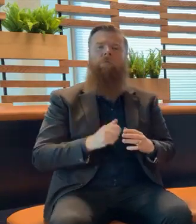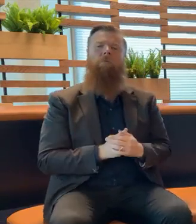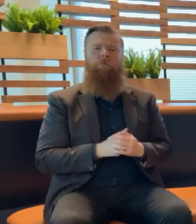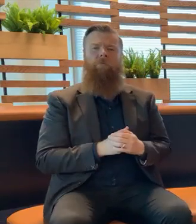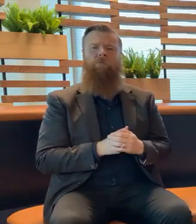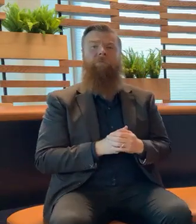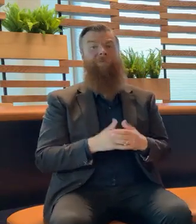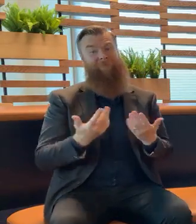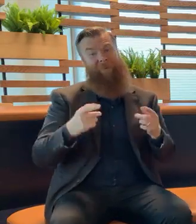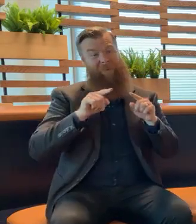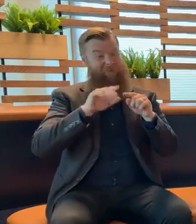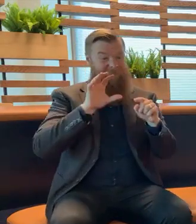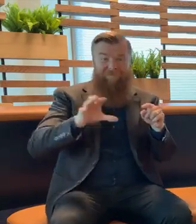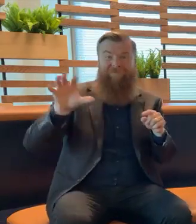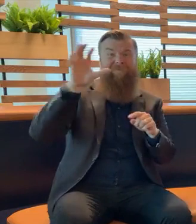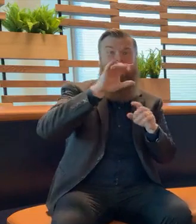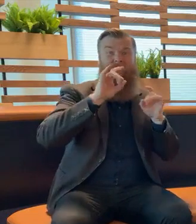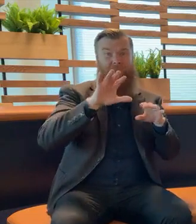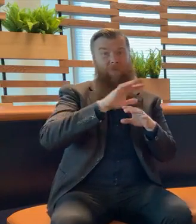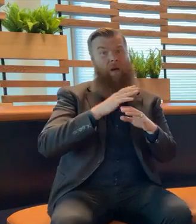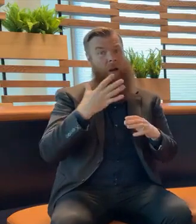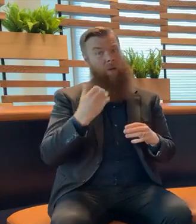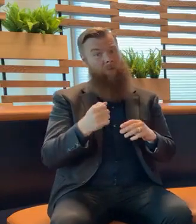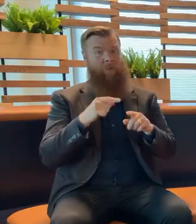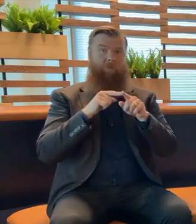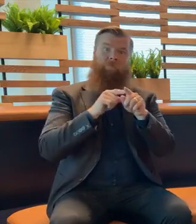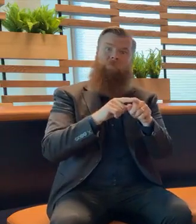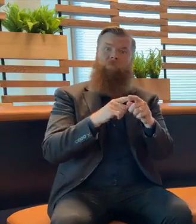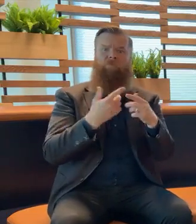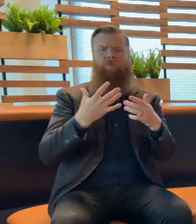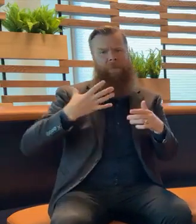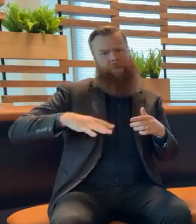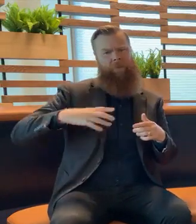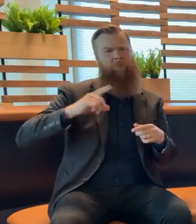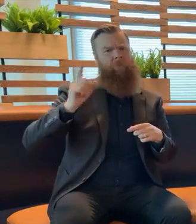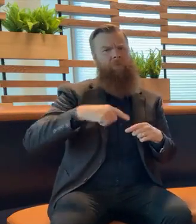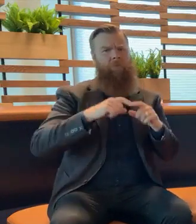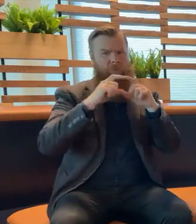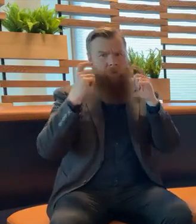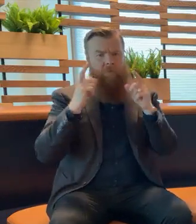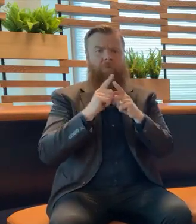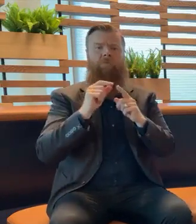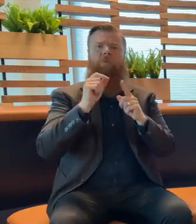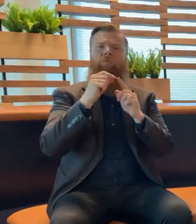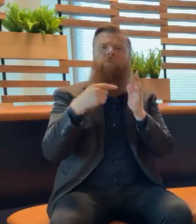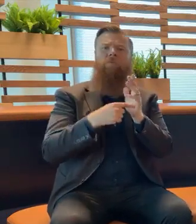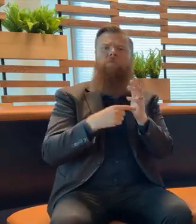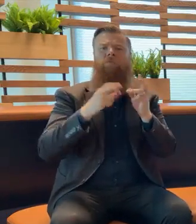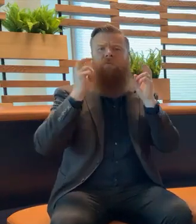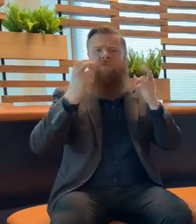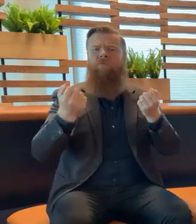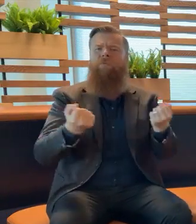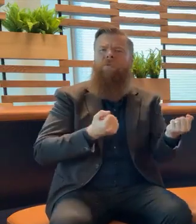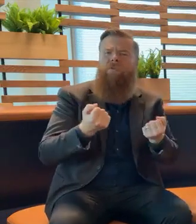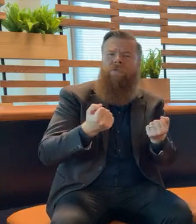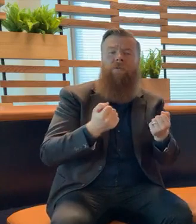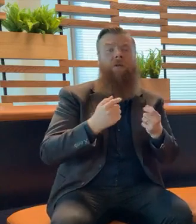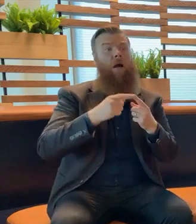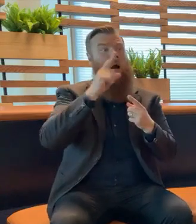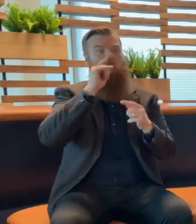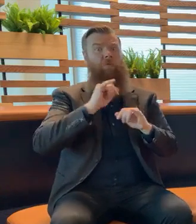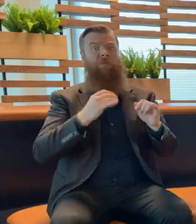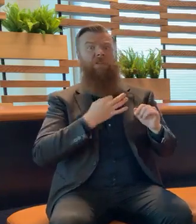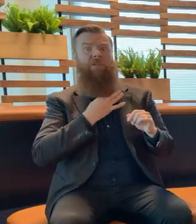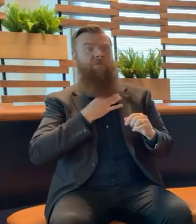that still require masks to be used, for example, on public transport, in high risk settings like aged care and health care and so forth,